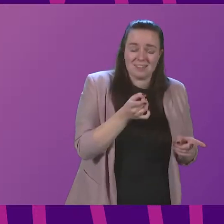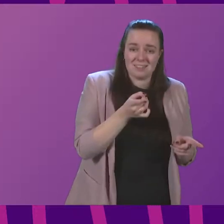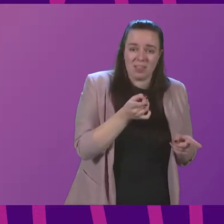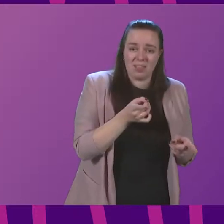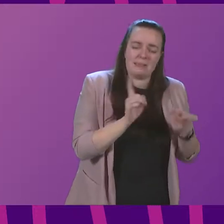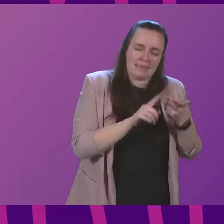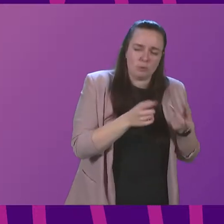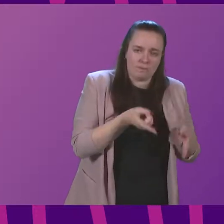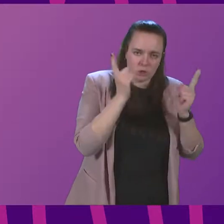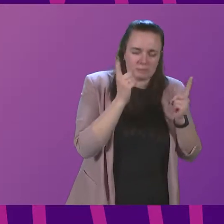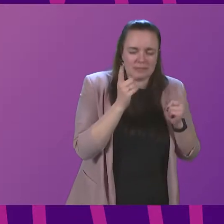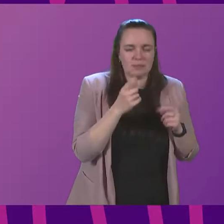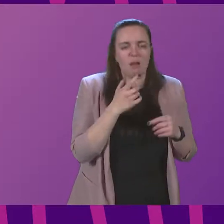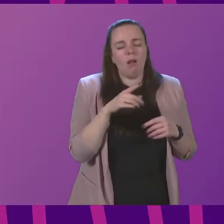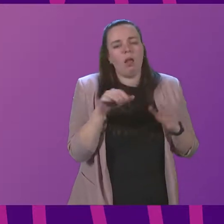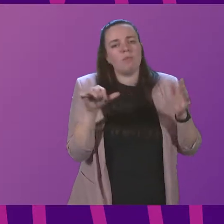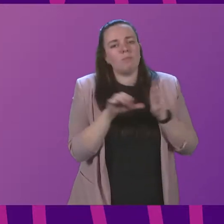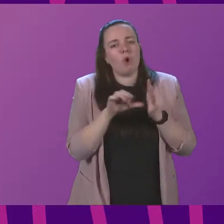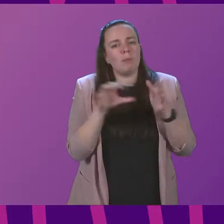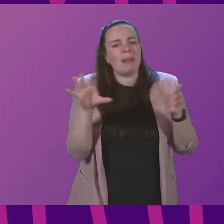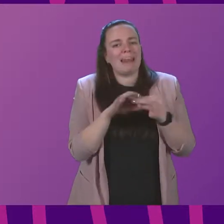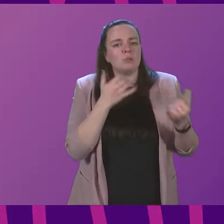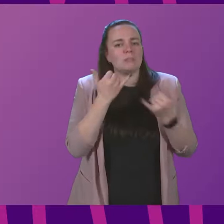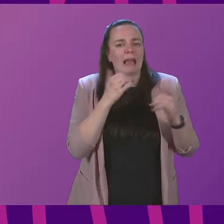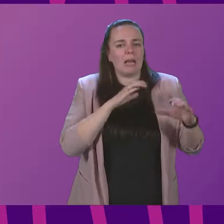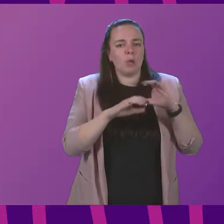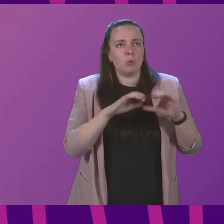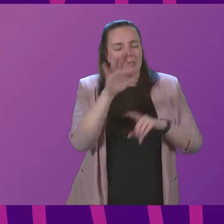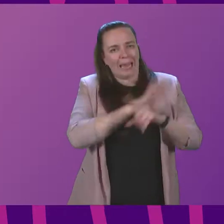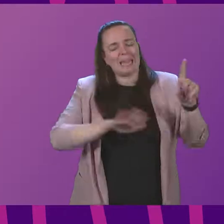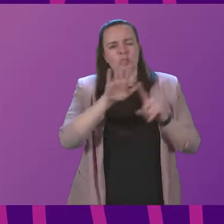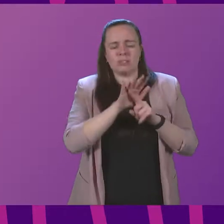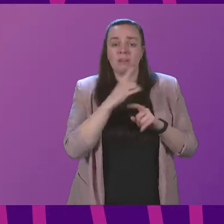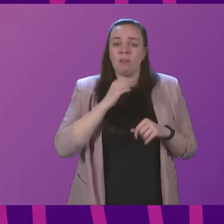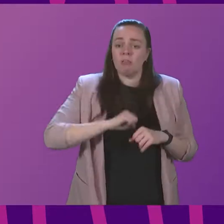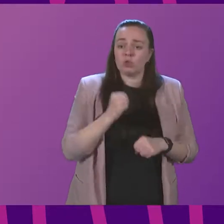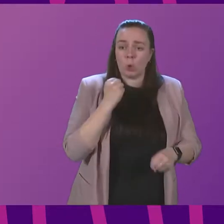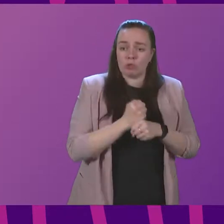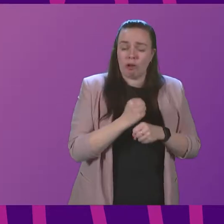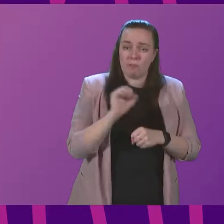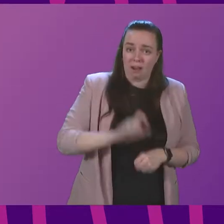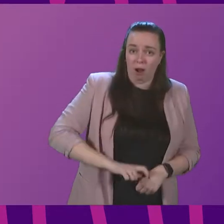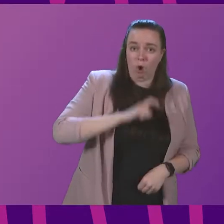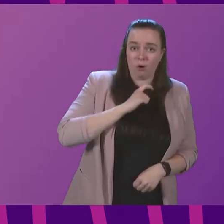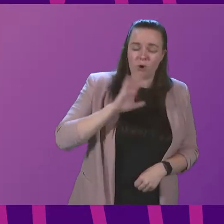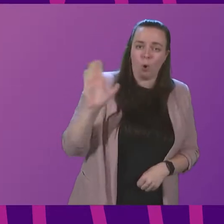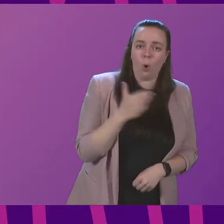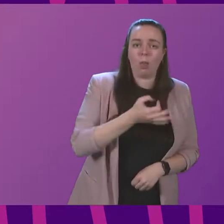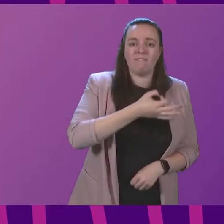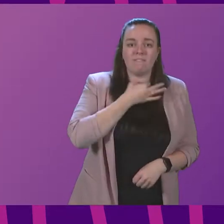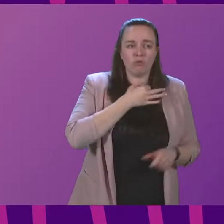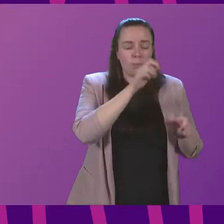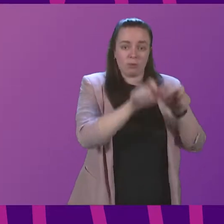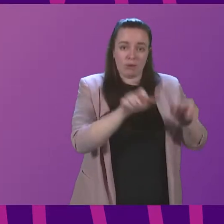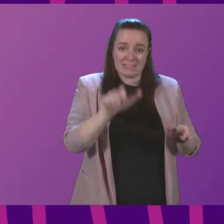the problems with telecommunications in some areas, is the Scottish Government confident that all vulnerable residents